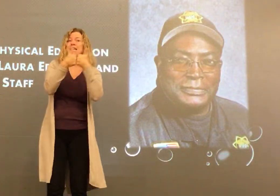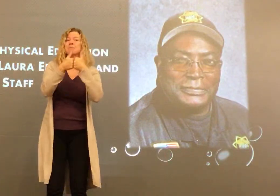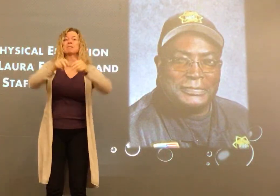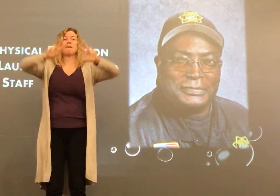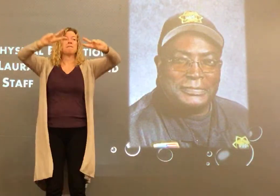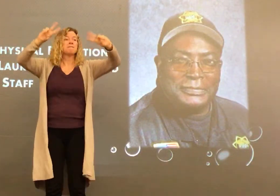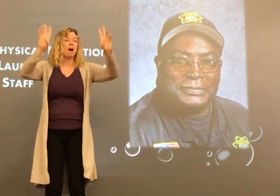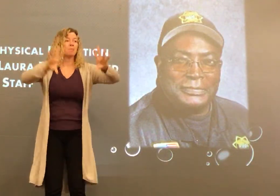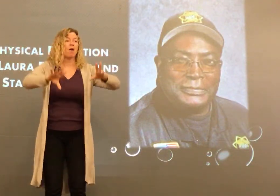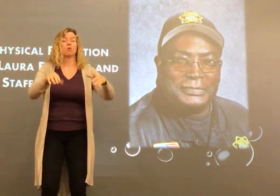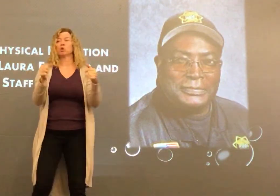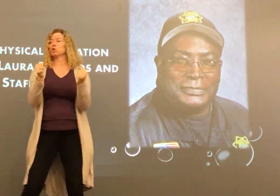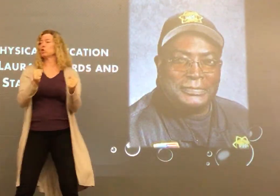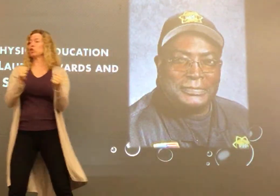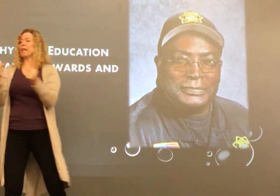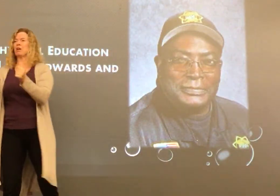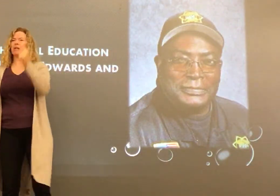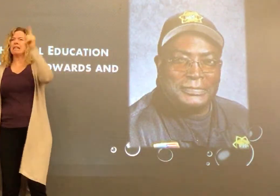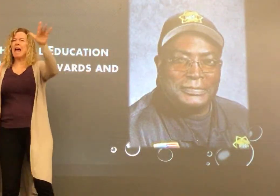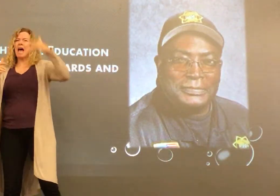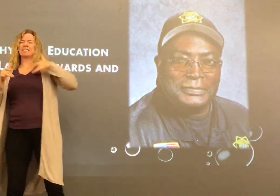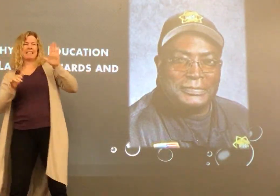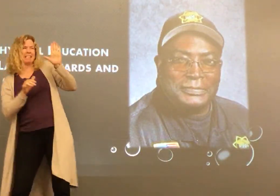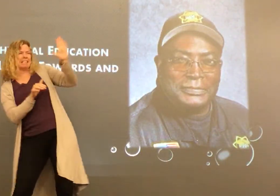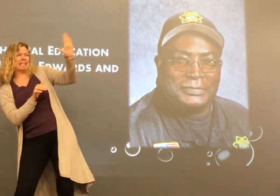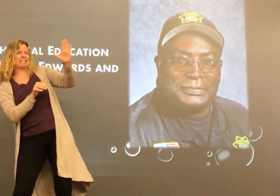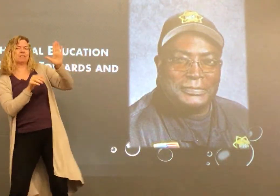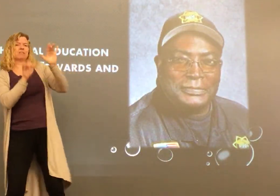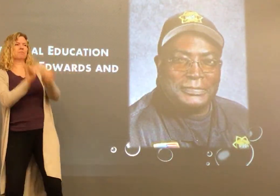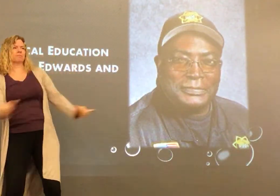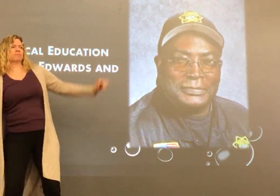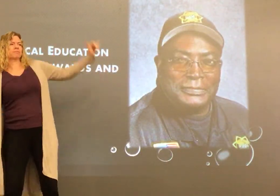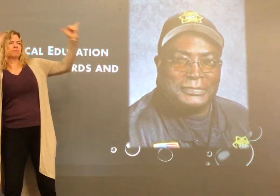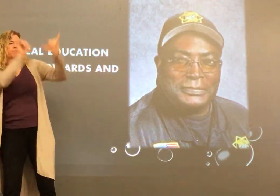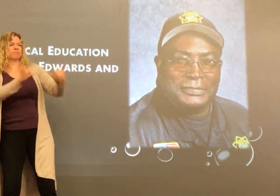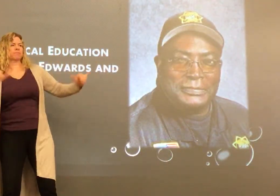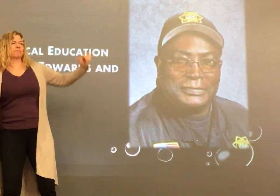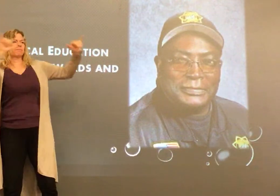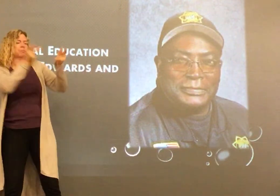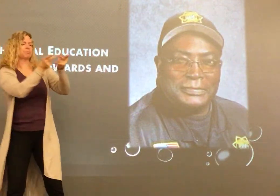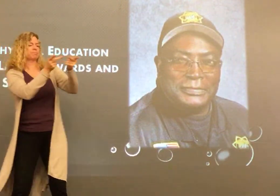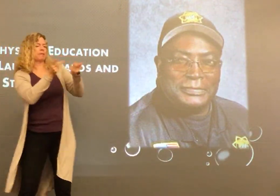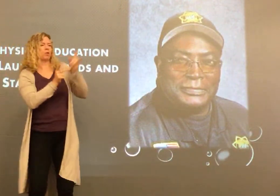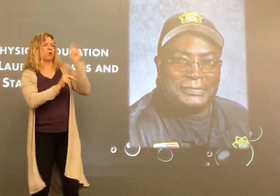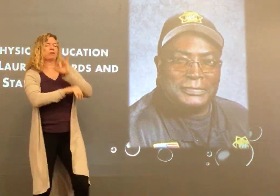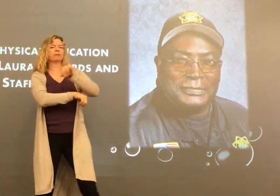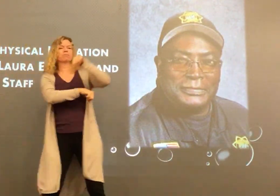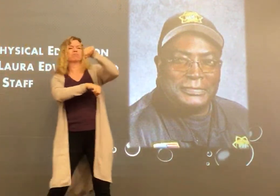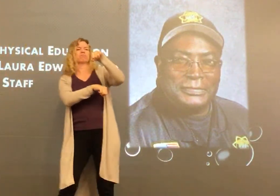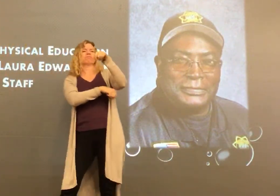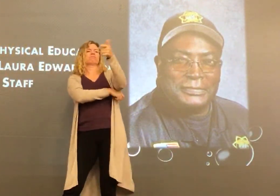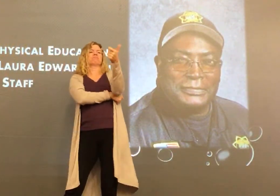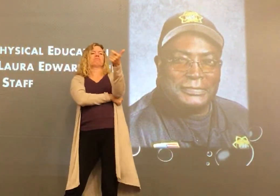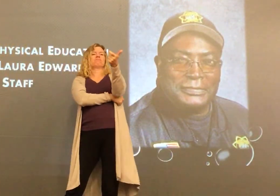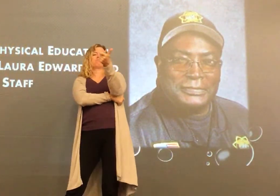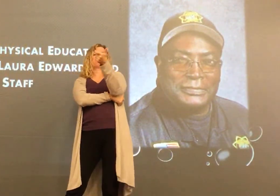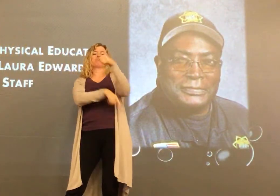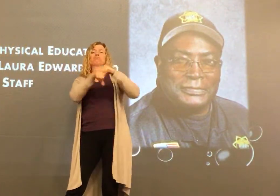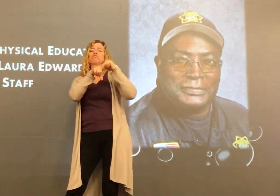games, during baseball games, during volleyball games, during cheer. He had his typical position